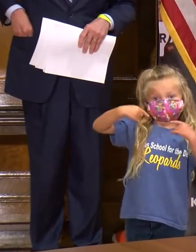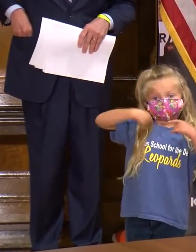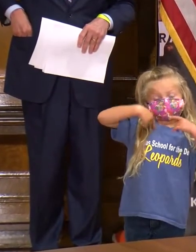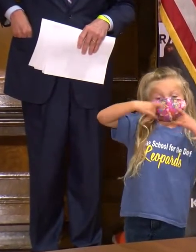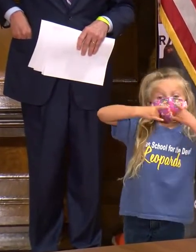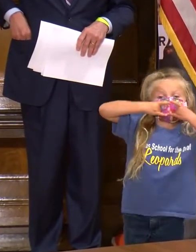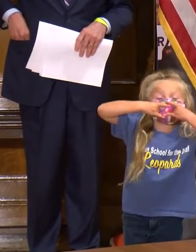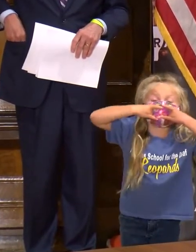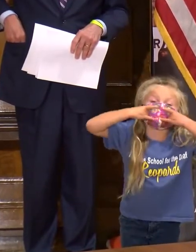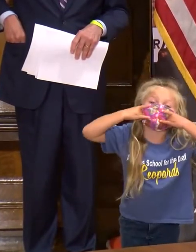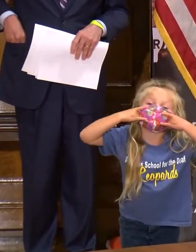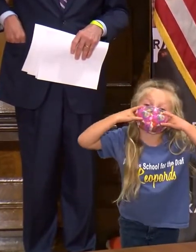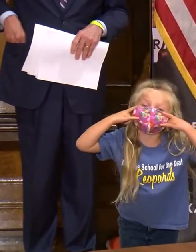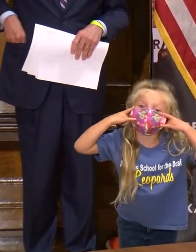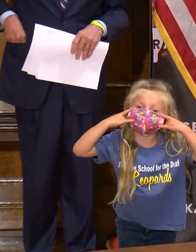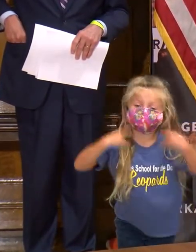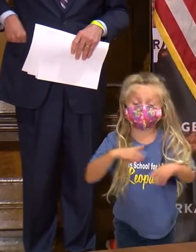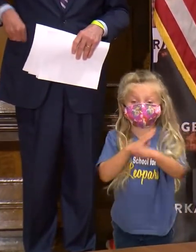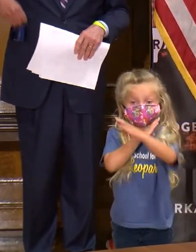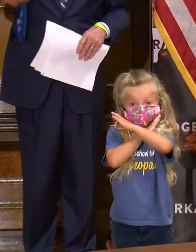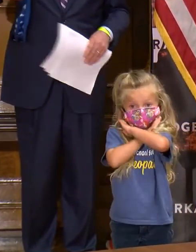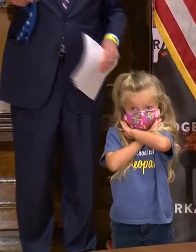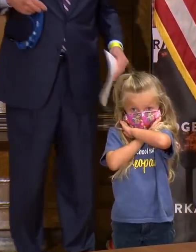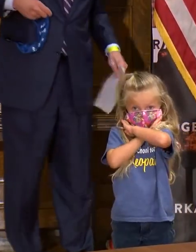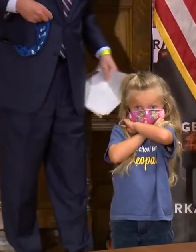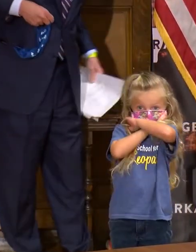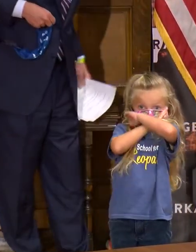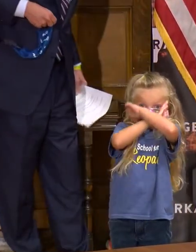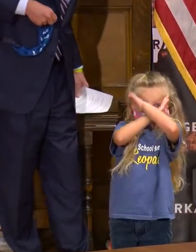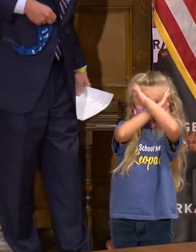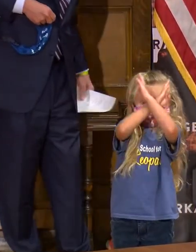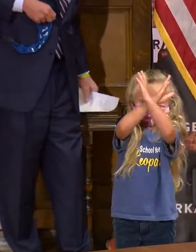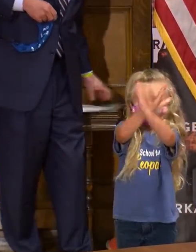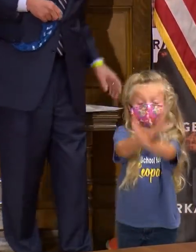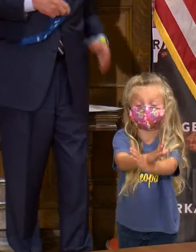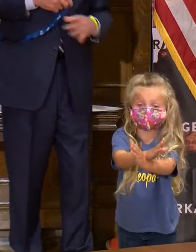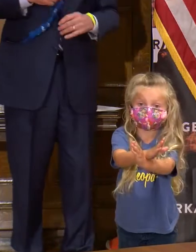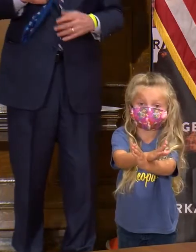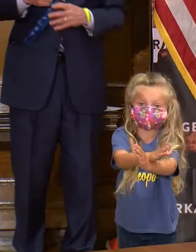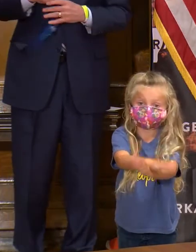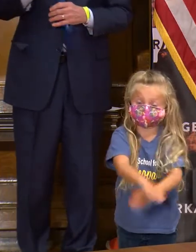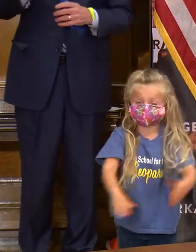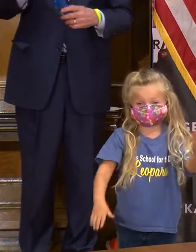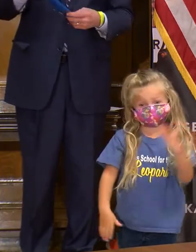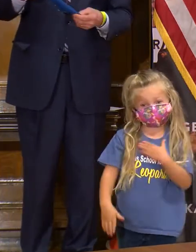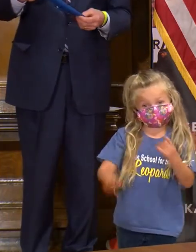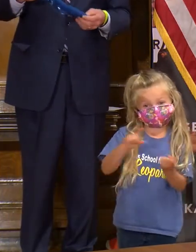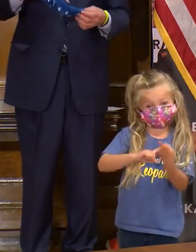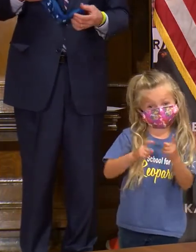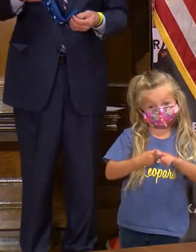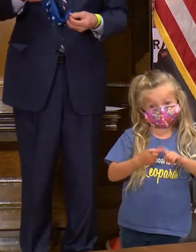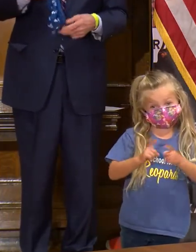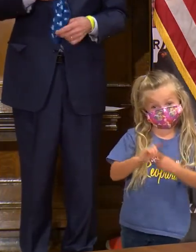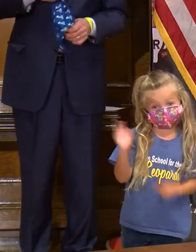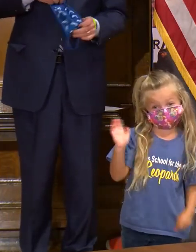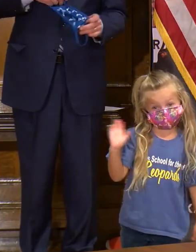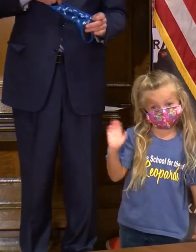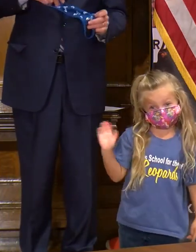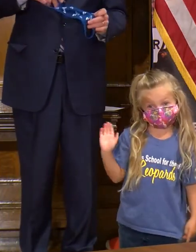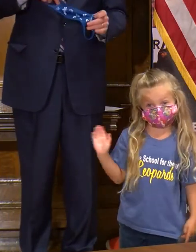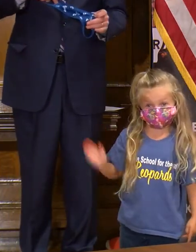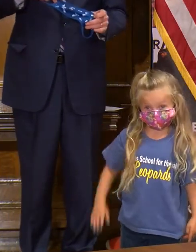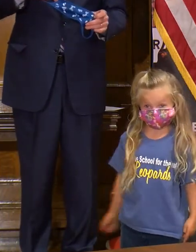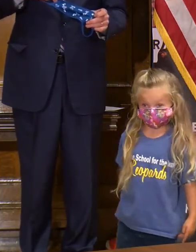I wear a mask to protect myself and to protect my friends.